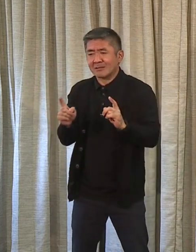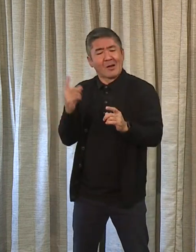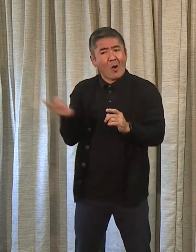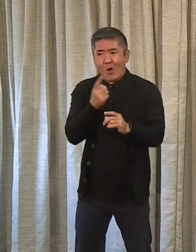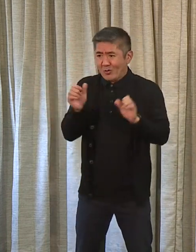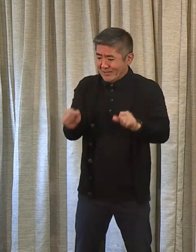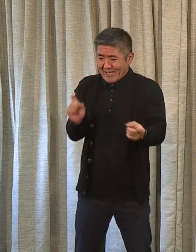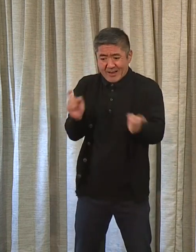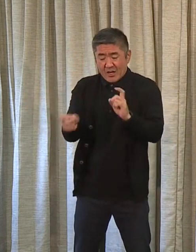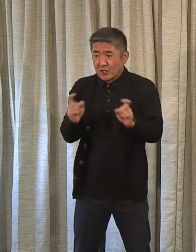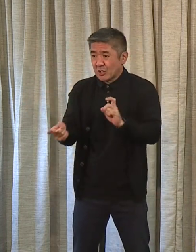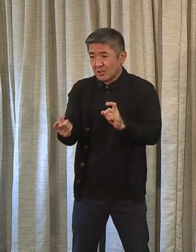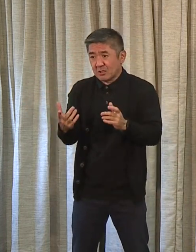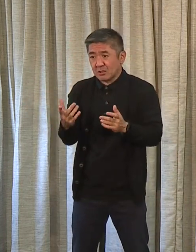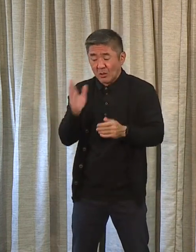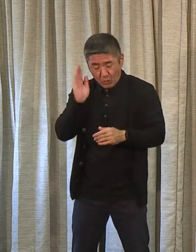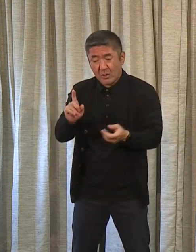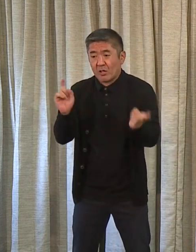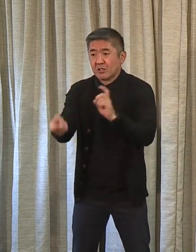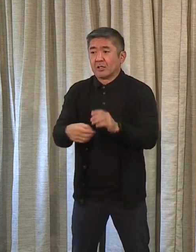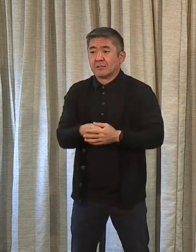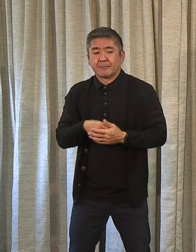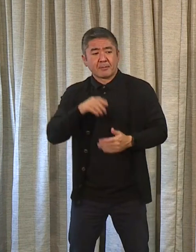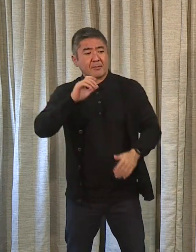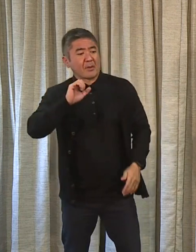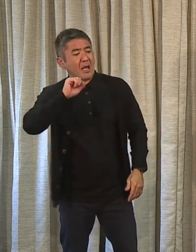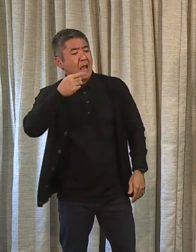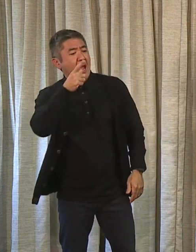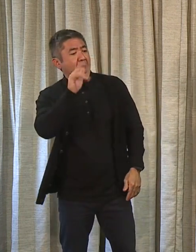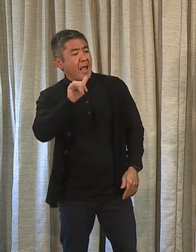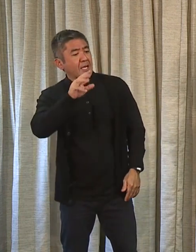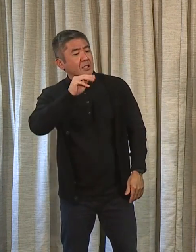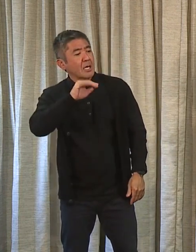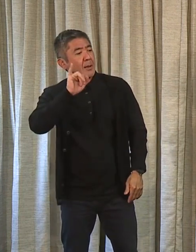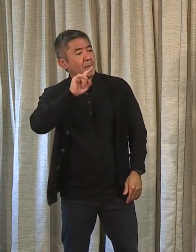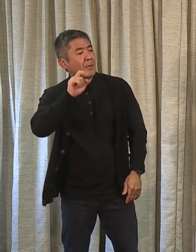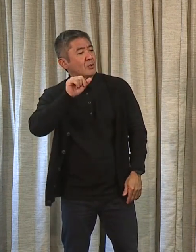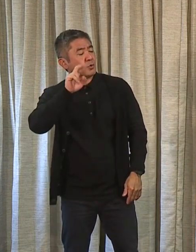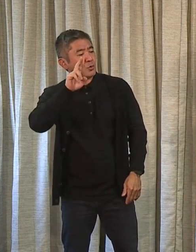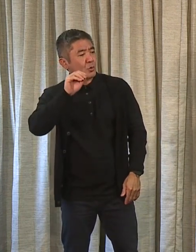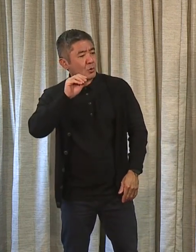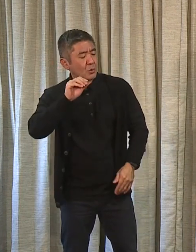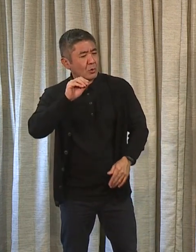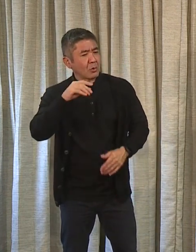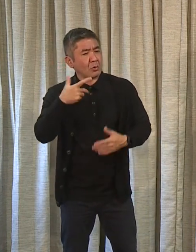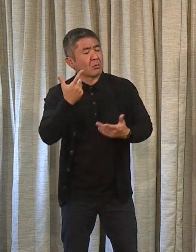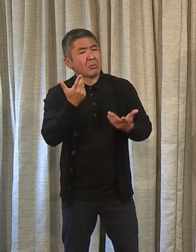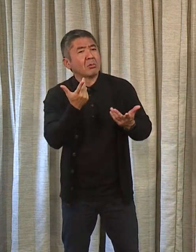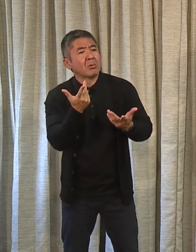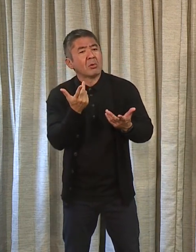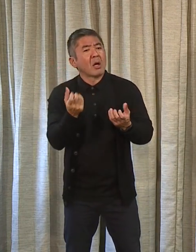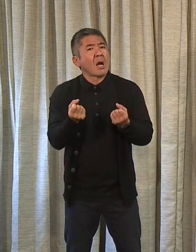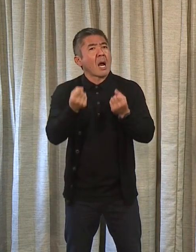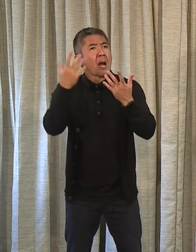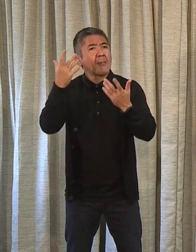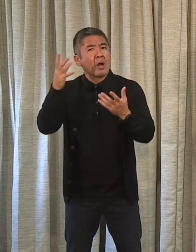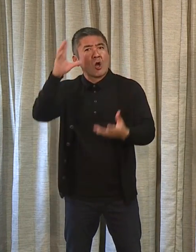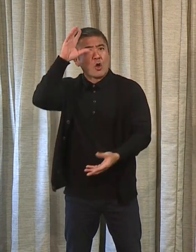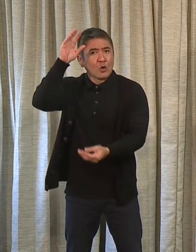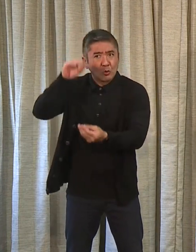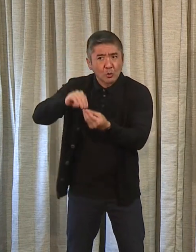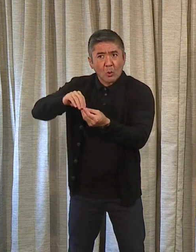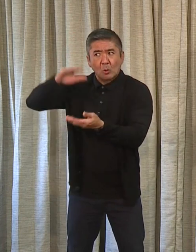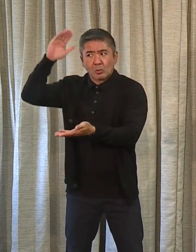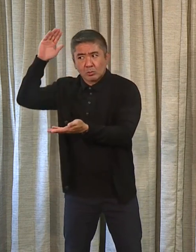we'll adjust accordingly. From Ashley Mizuo, just want some clarification on how much the total shortfall is that needed to be